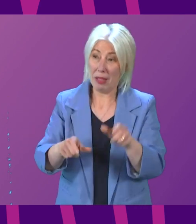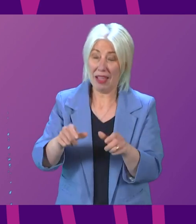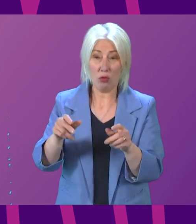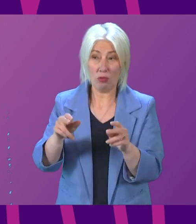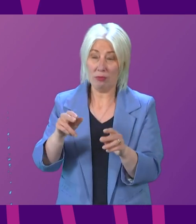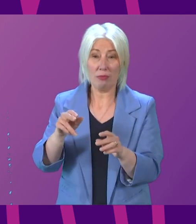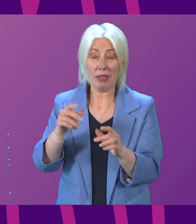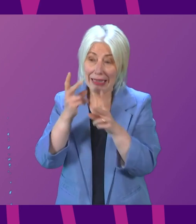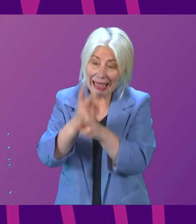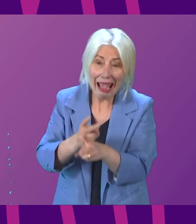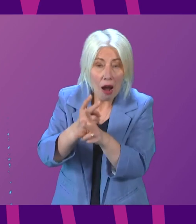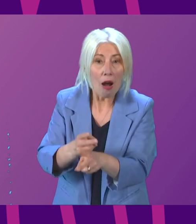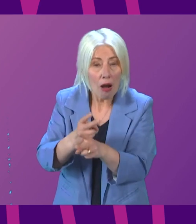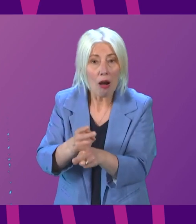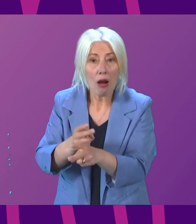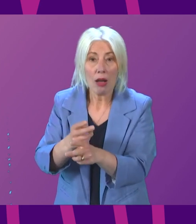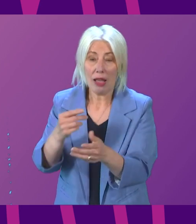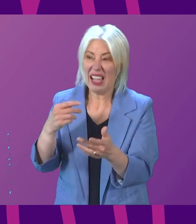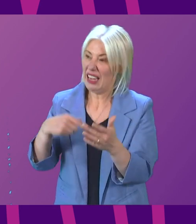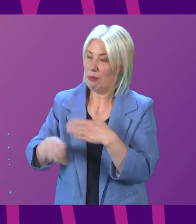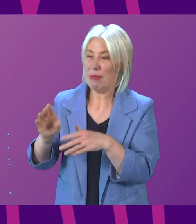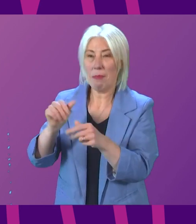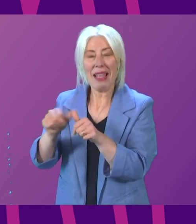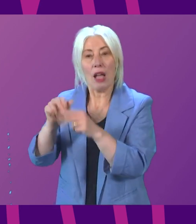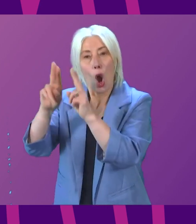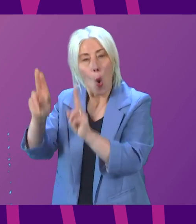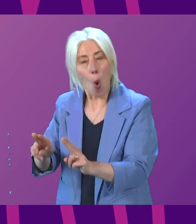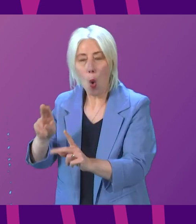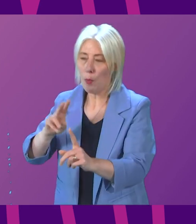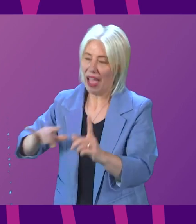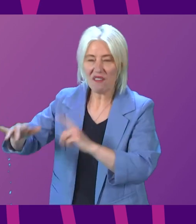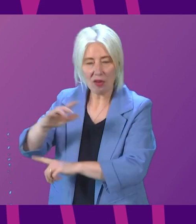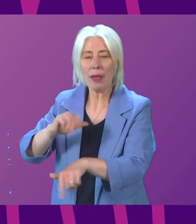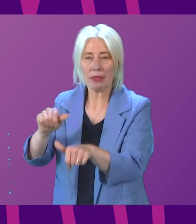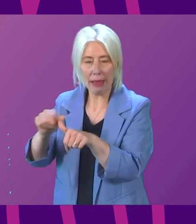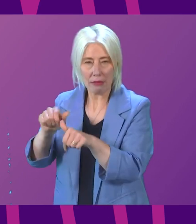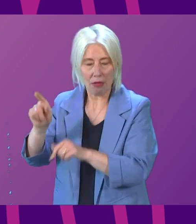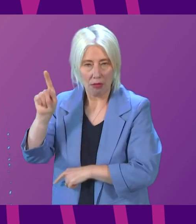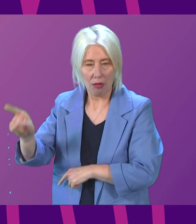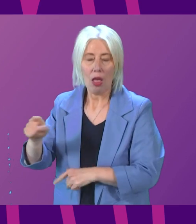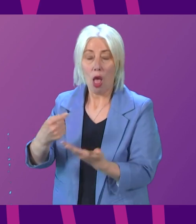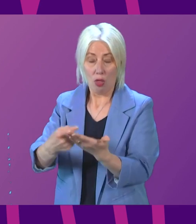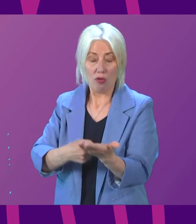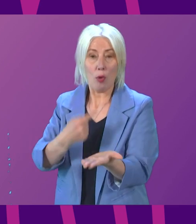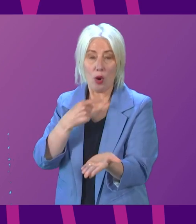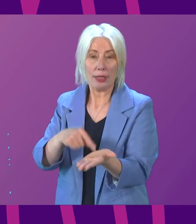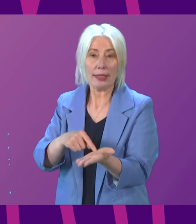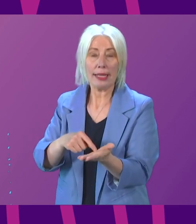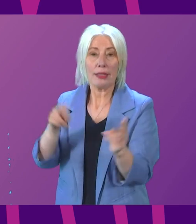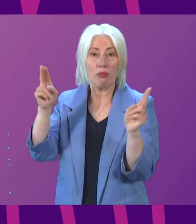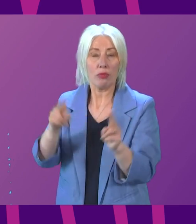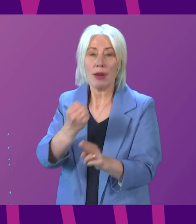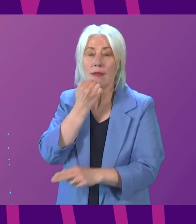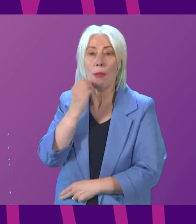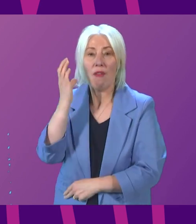stay in hospital and provide care for them in as homely or at home an environment as possible. The report examines bed reductions